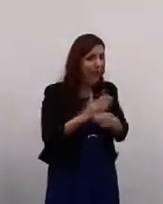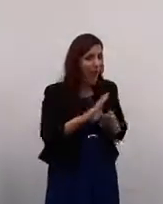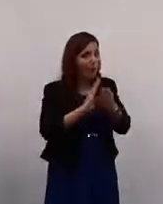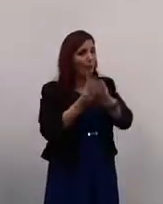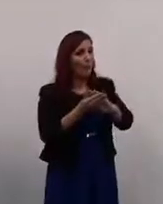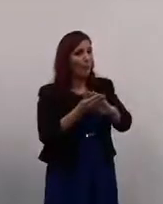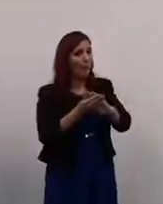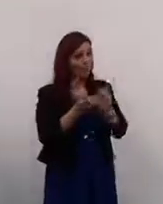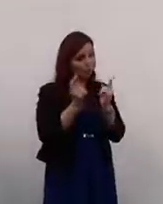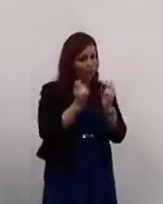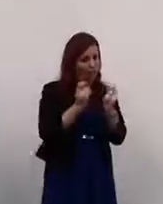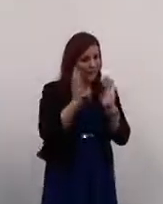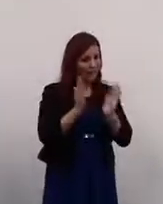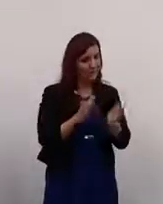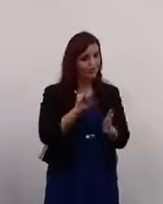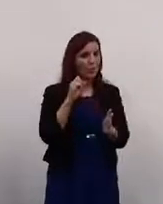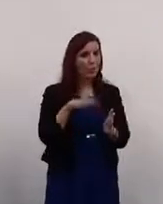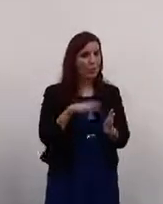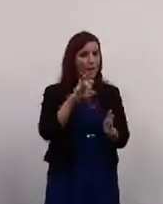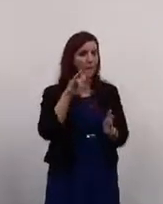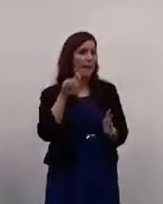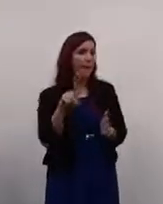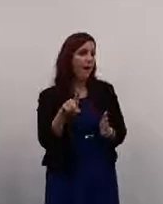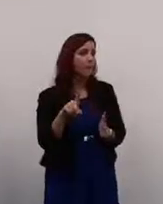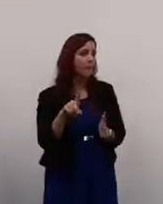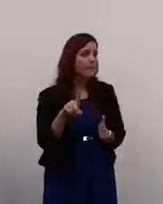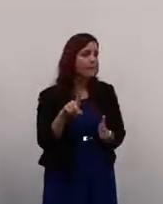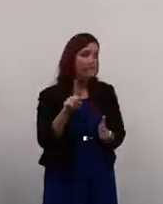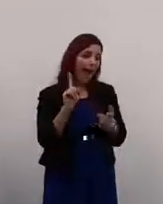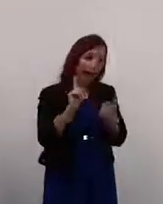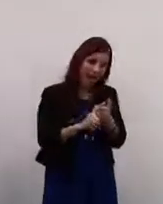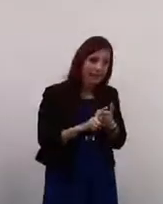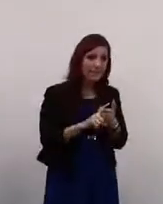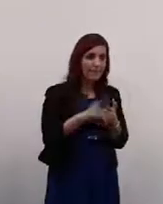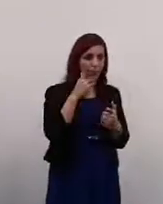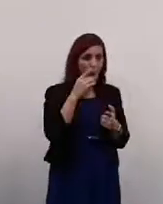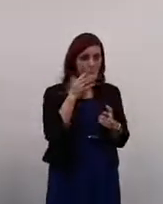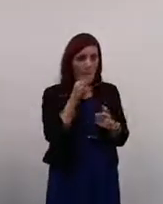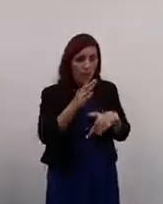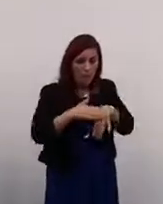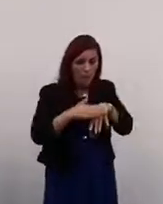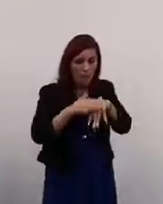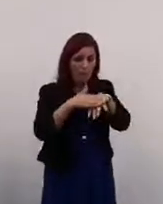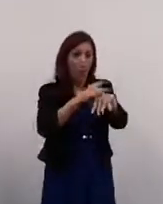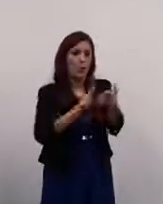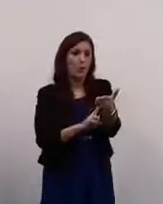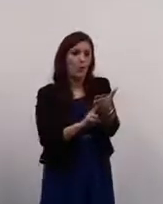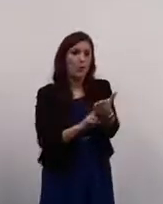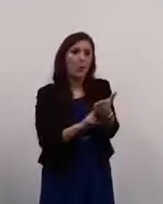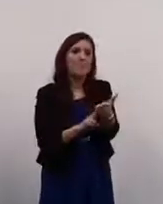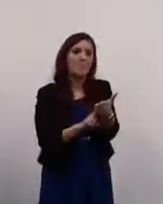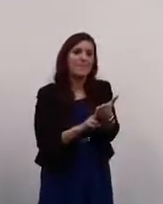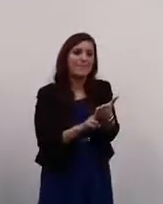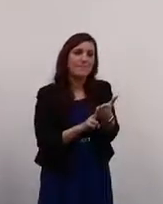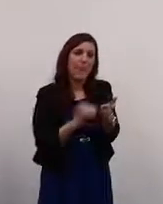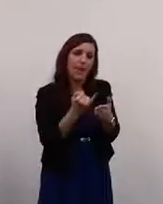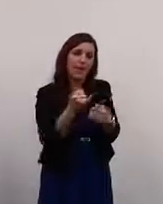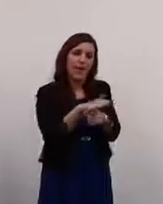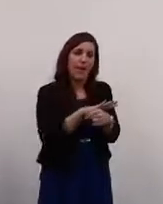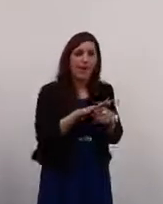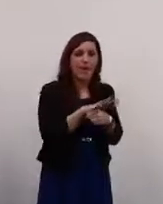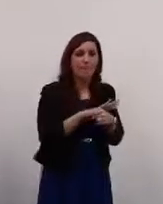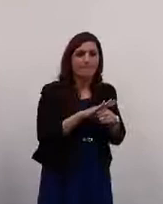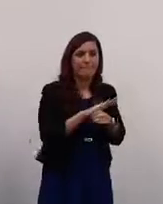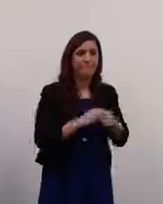trained staff, and also that you have loads more jam card users in your council